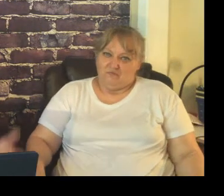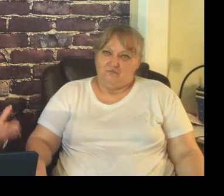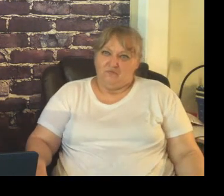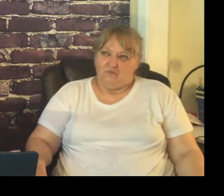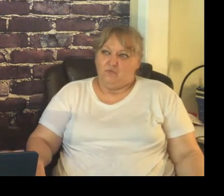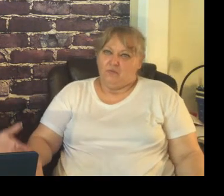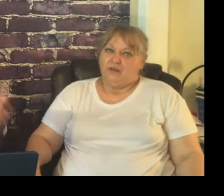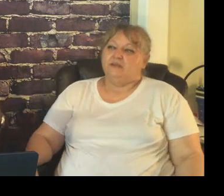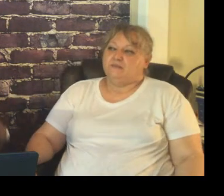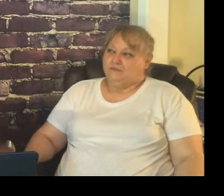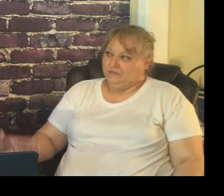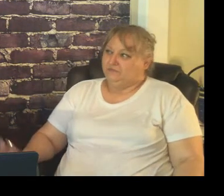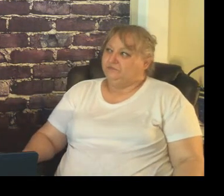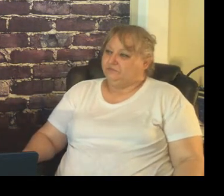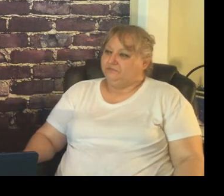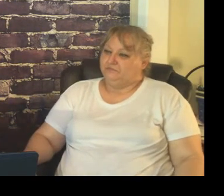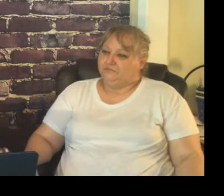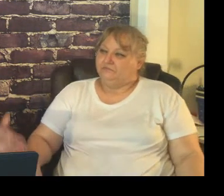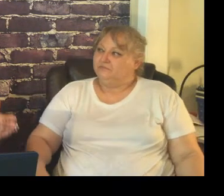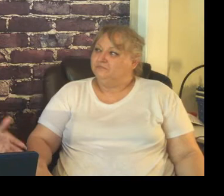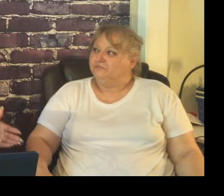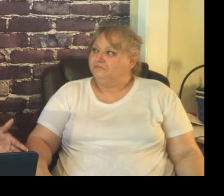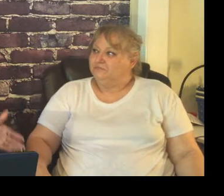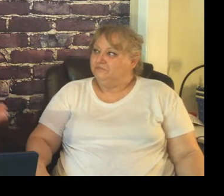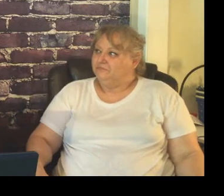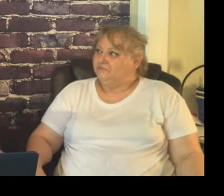consequences have to be a part of it but I would rather